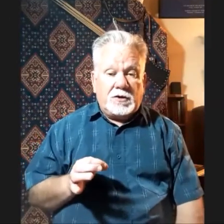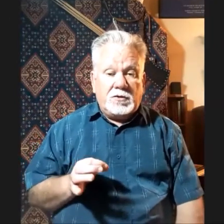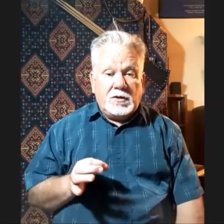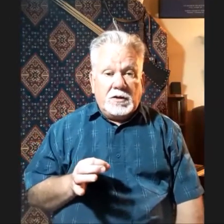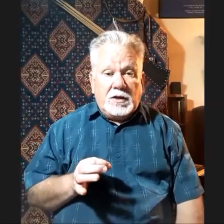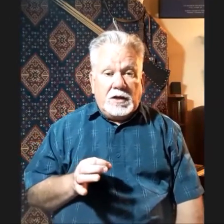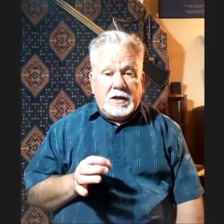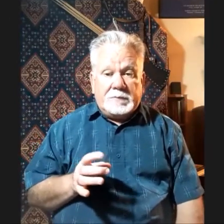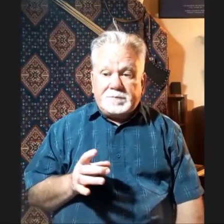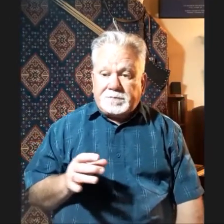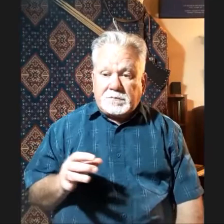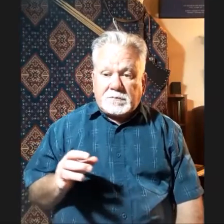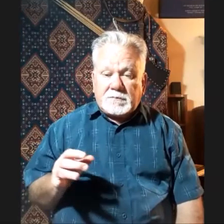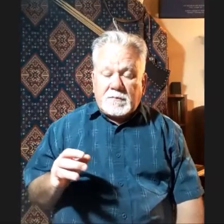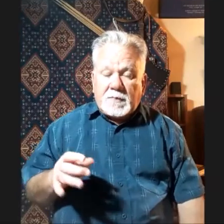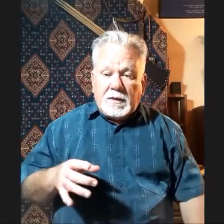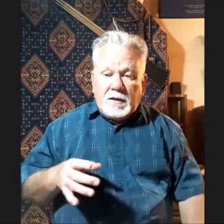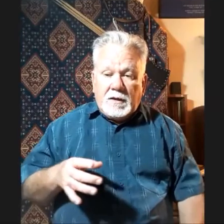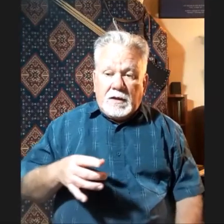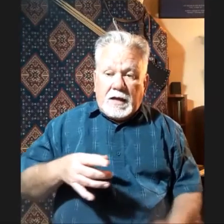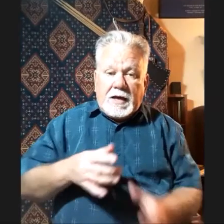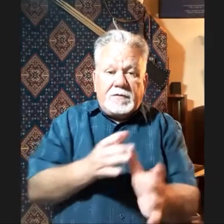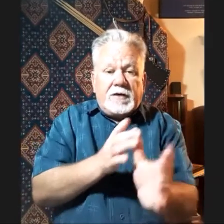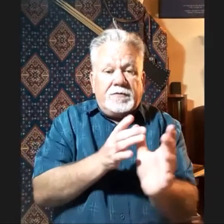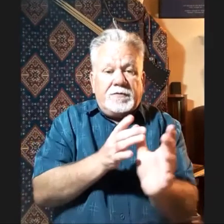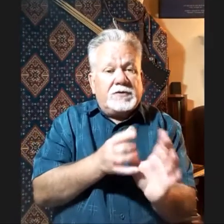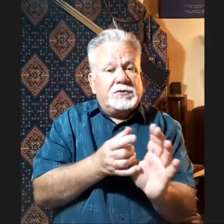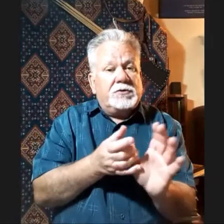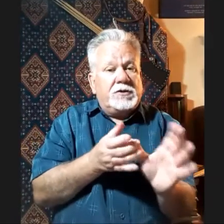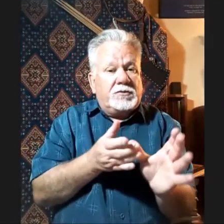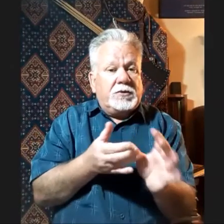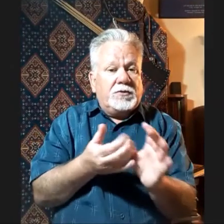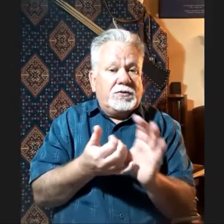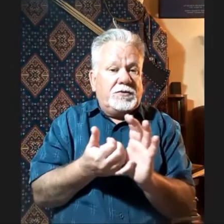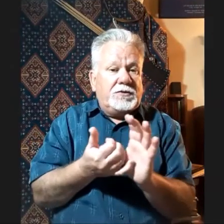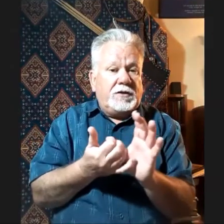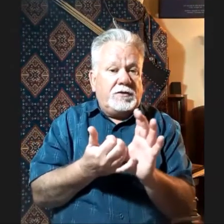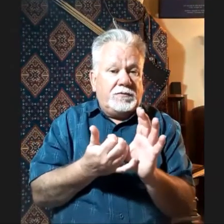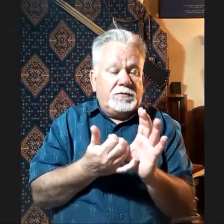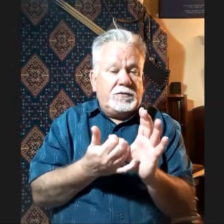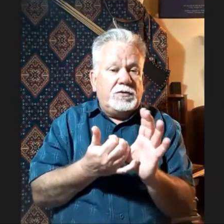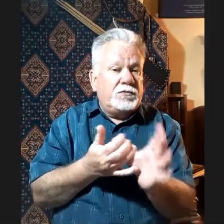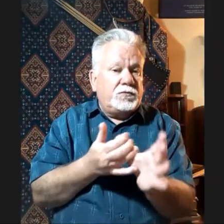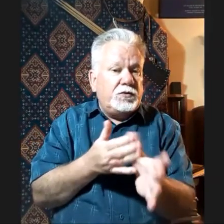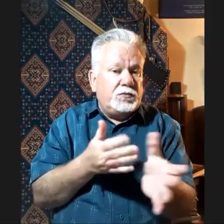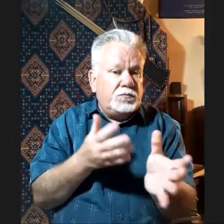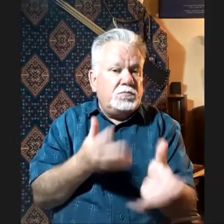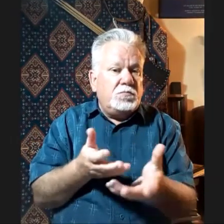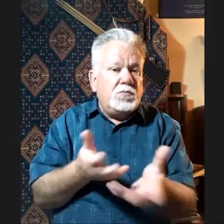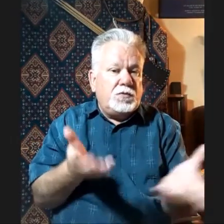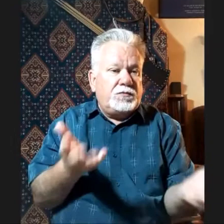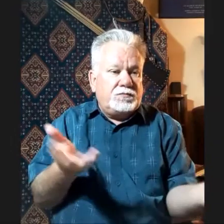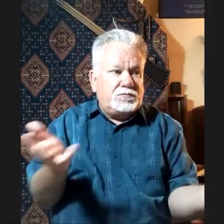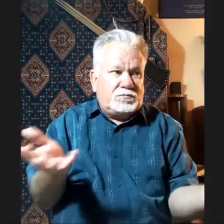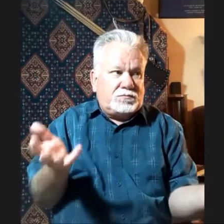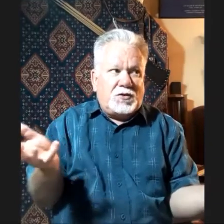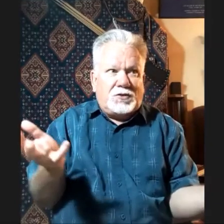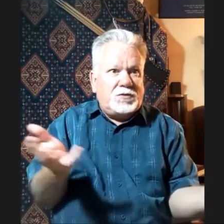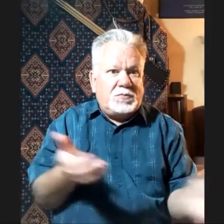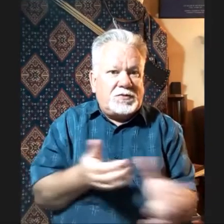have a faster release because instead of, you've moved 33%